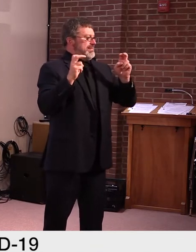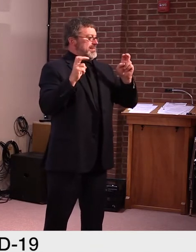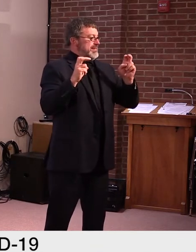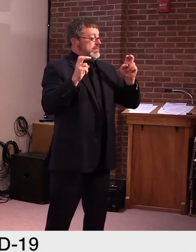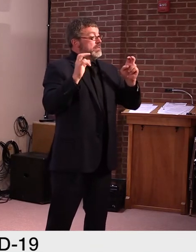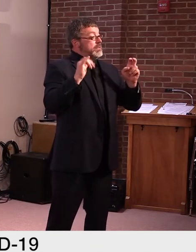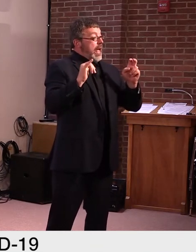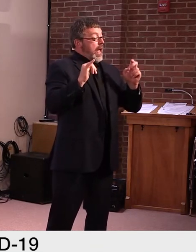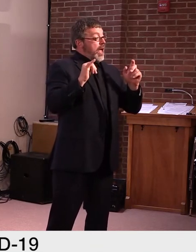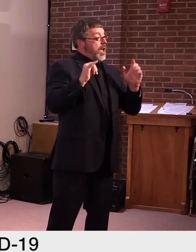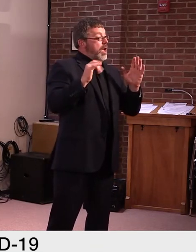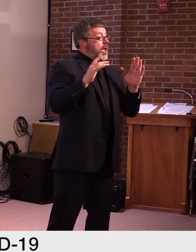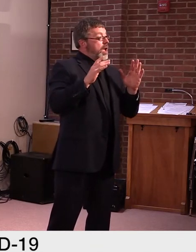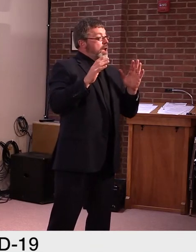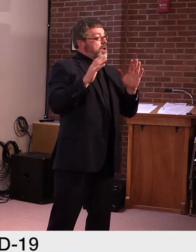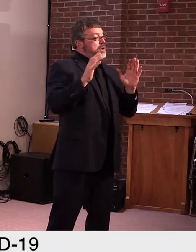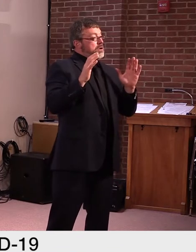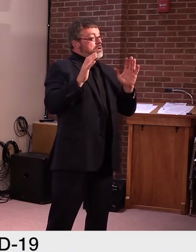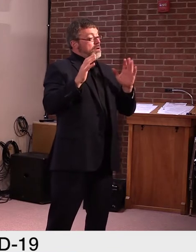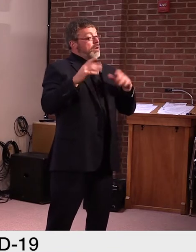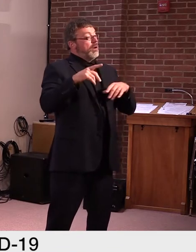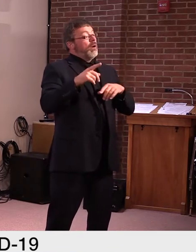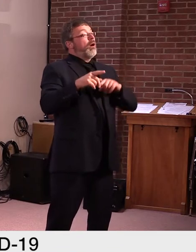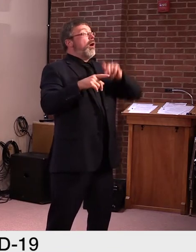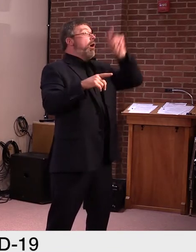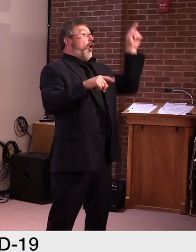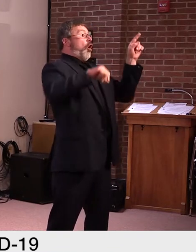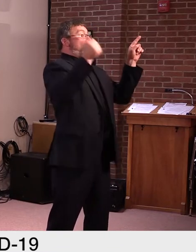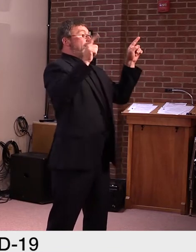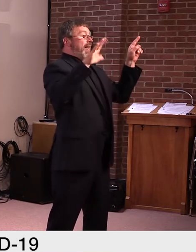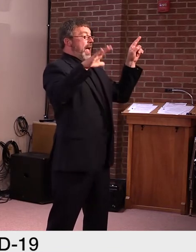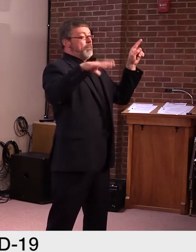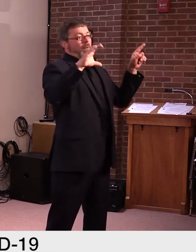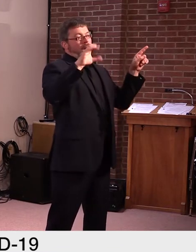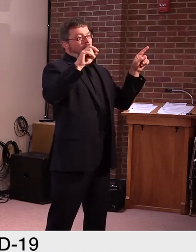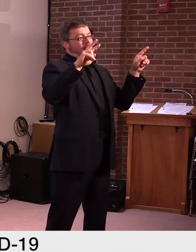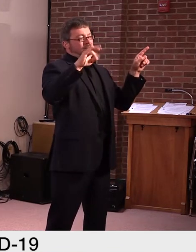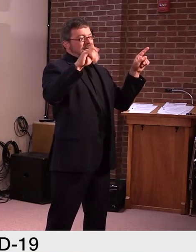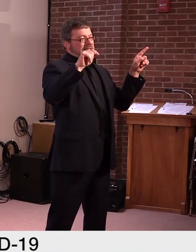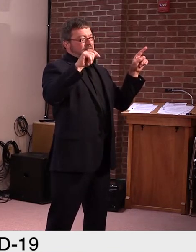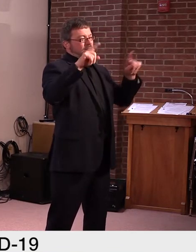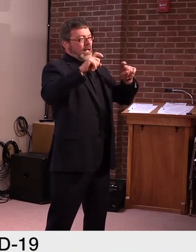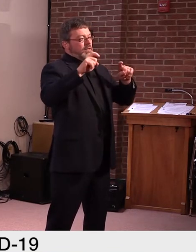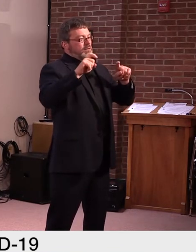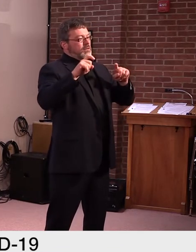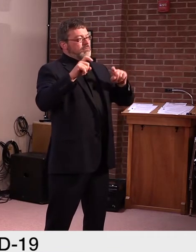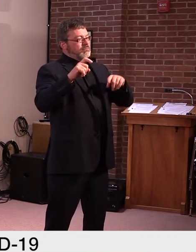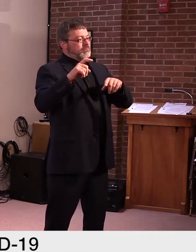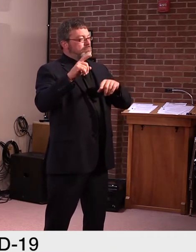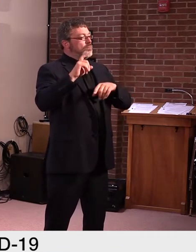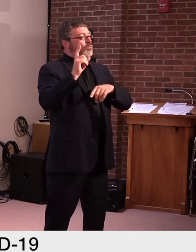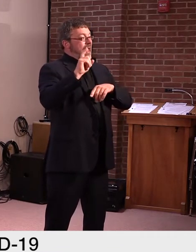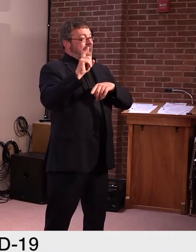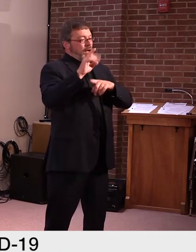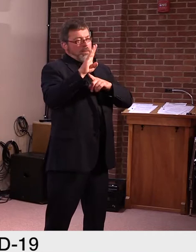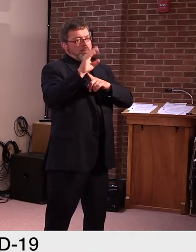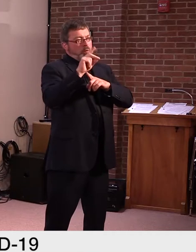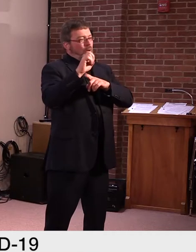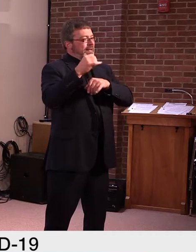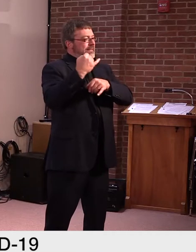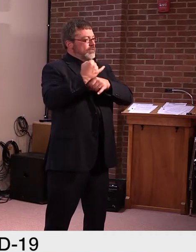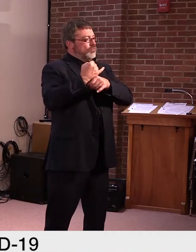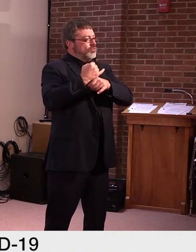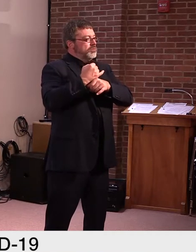uh, largest facility that does testing outside of the state lab is called the Broad Institute. Their average is 1.9. But it